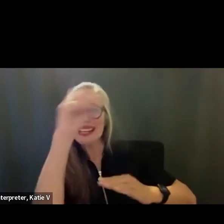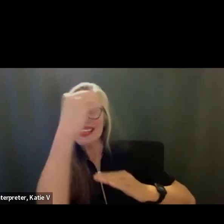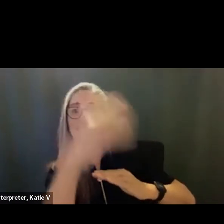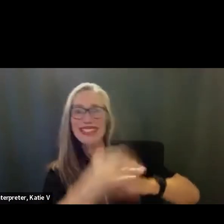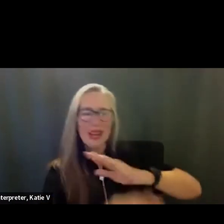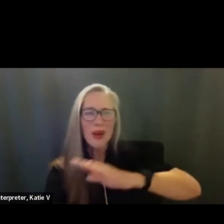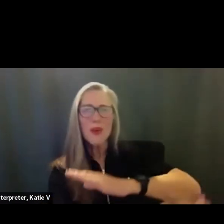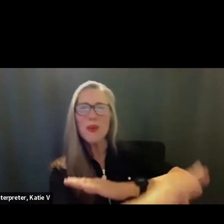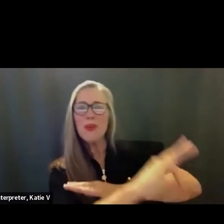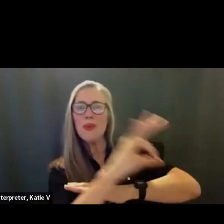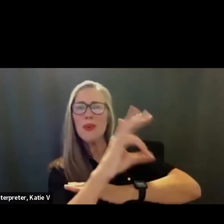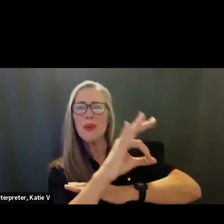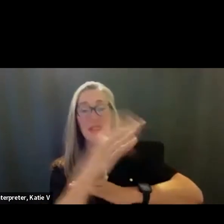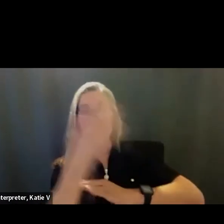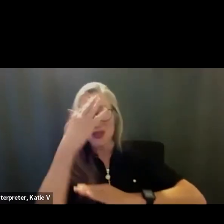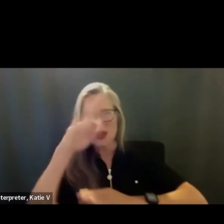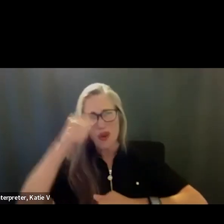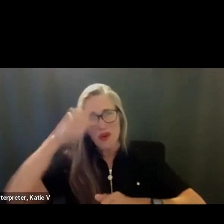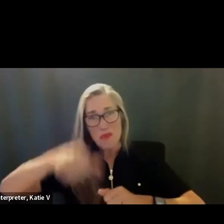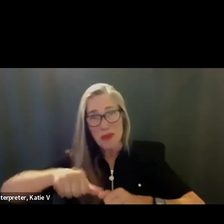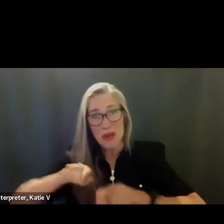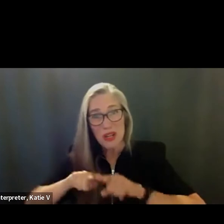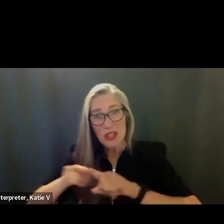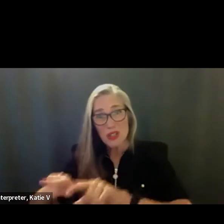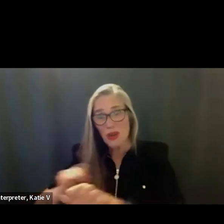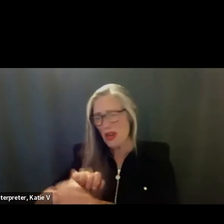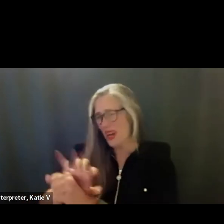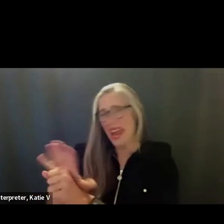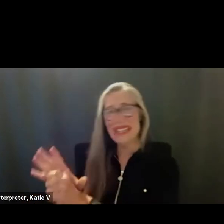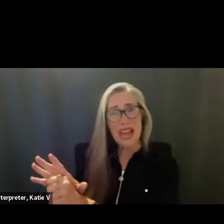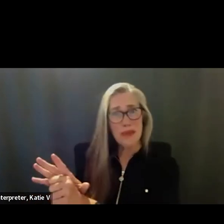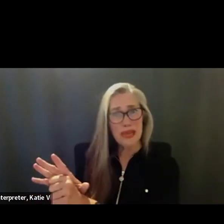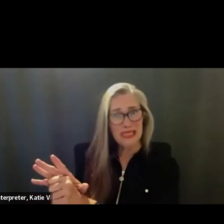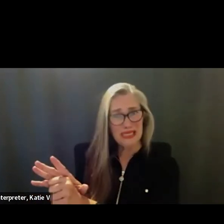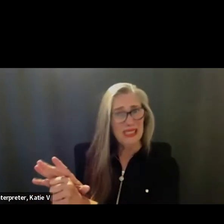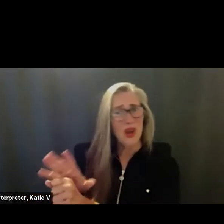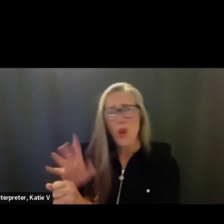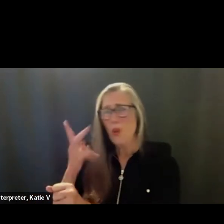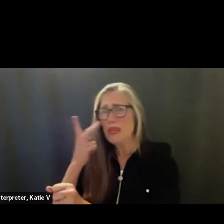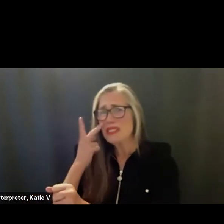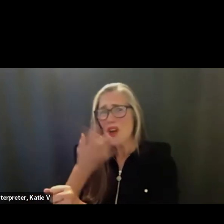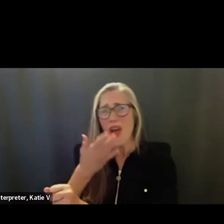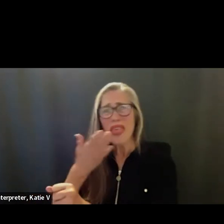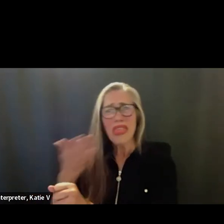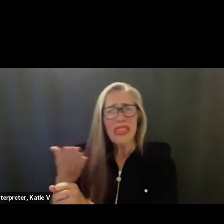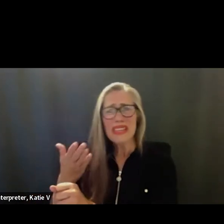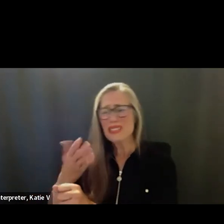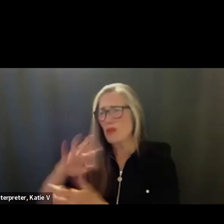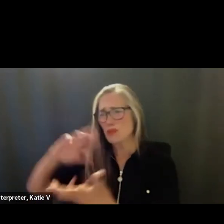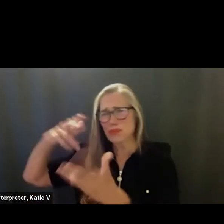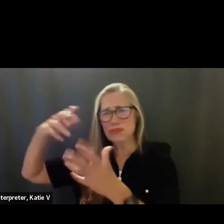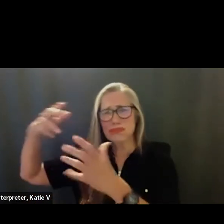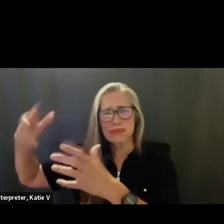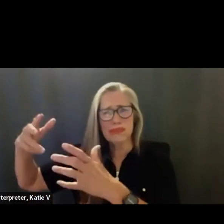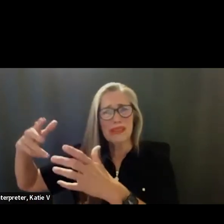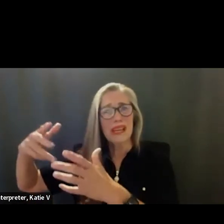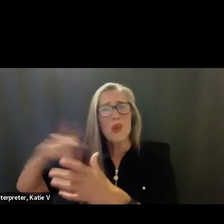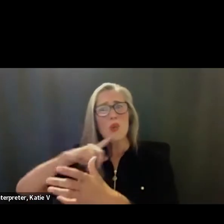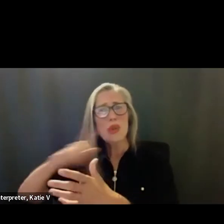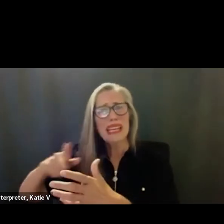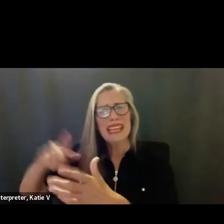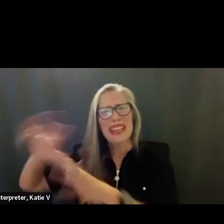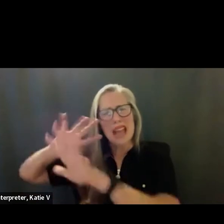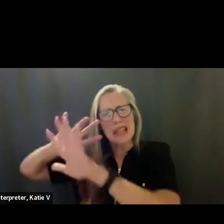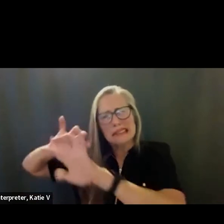pandemic and our learnings have shined a light on what matters most and signals new beginnings of all kinds. Next slide.